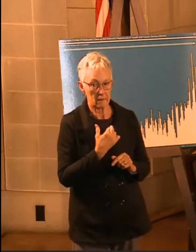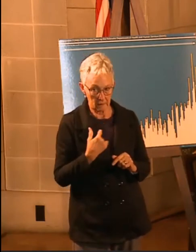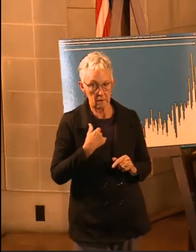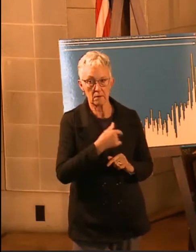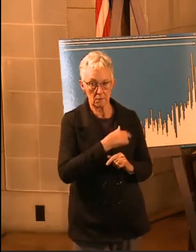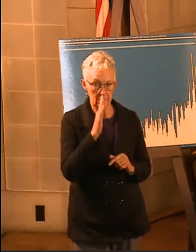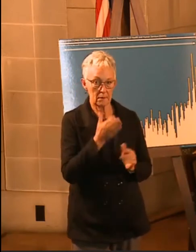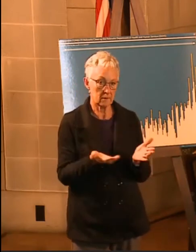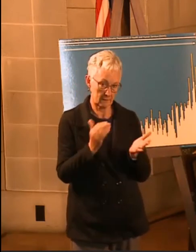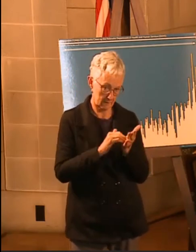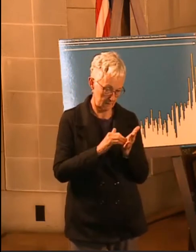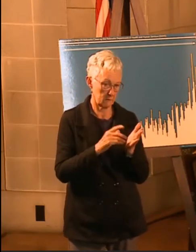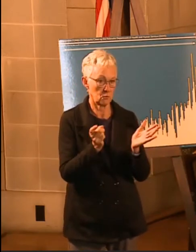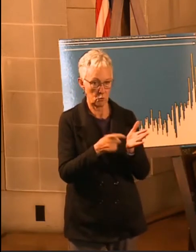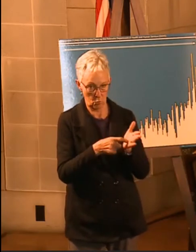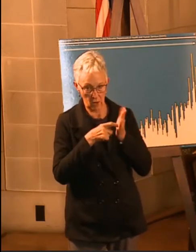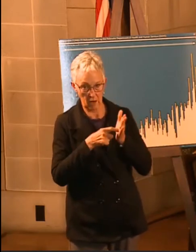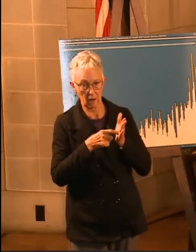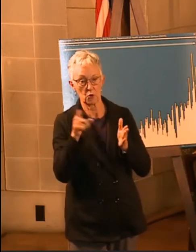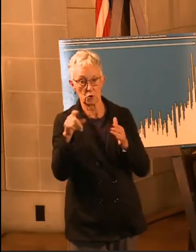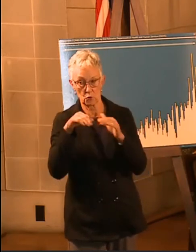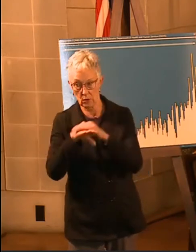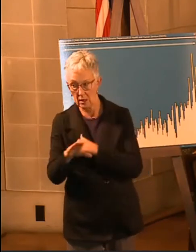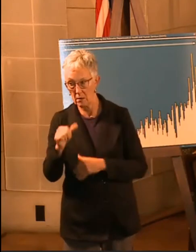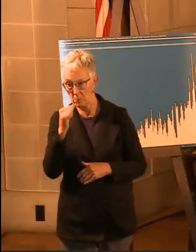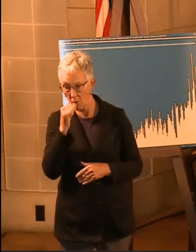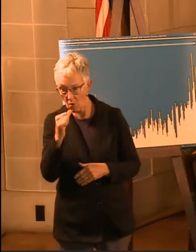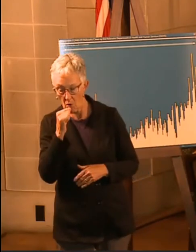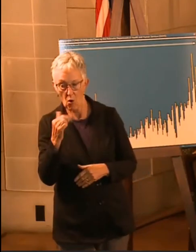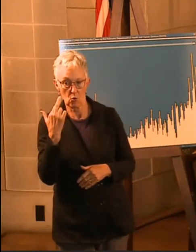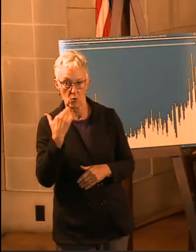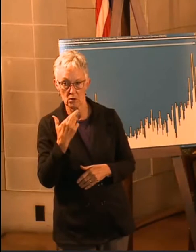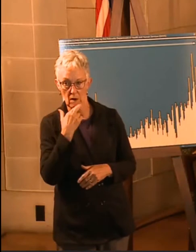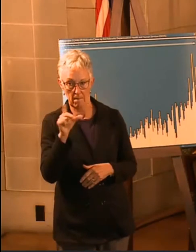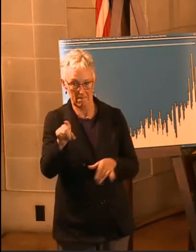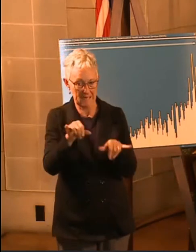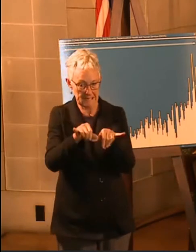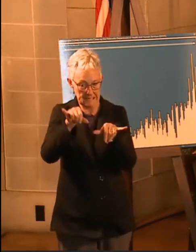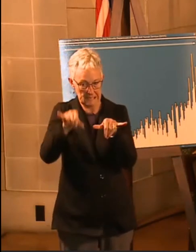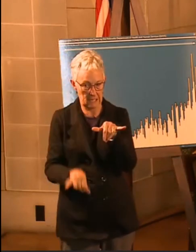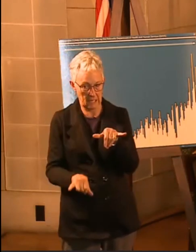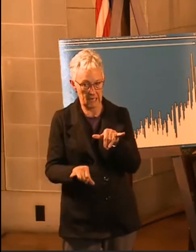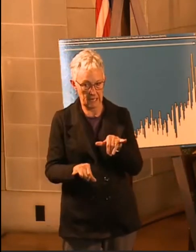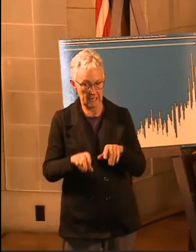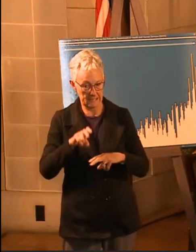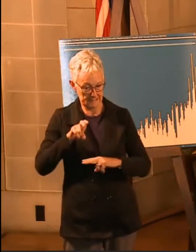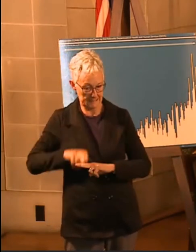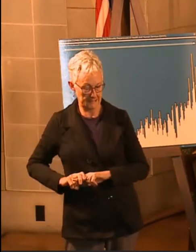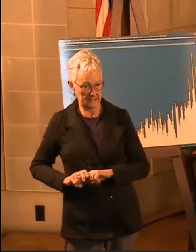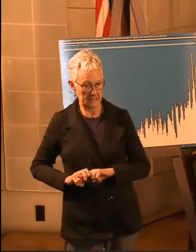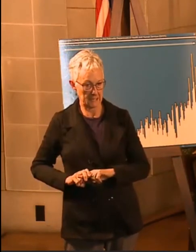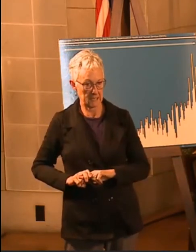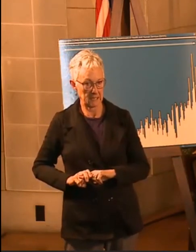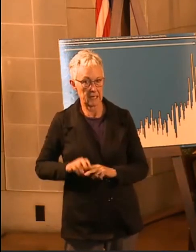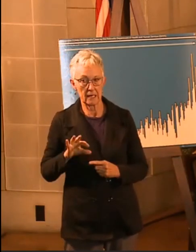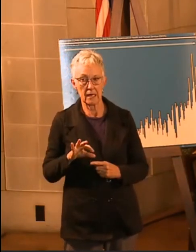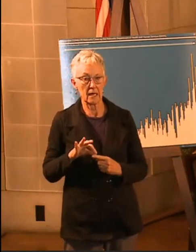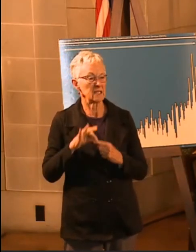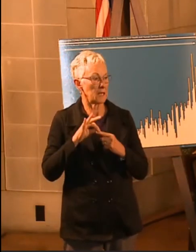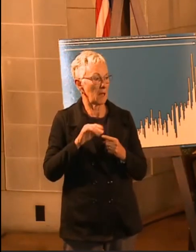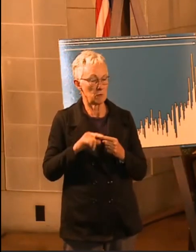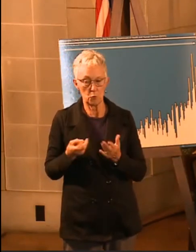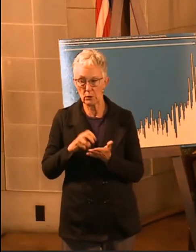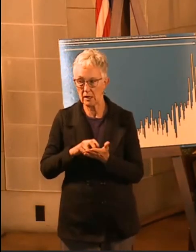that if you're at a bar or restaurant, you must remain seated unless you are getting up to place your order,